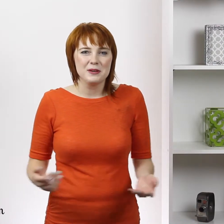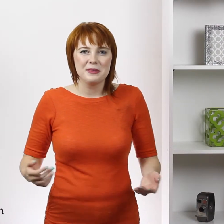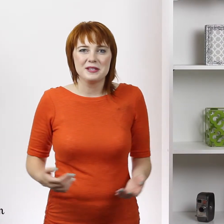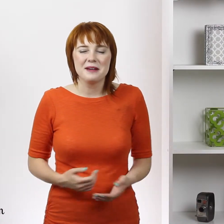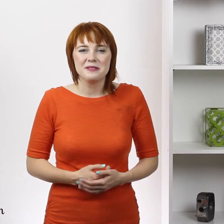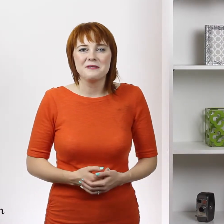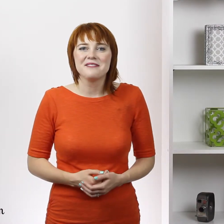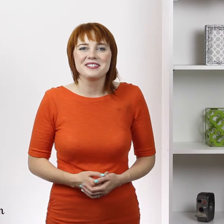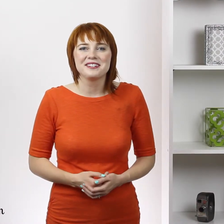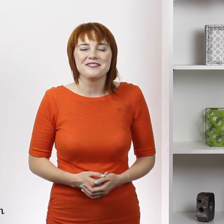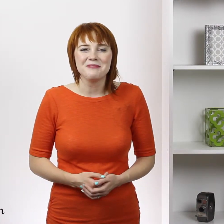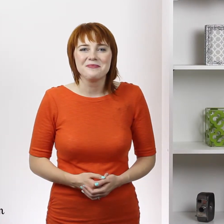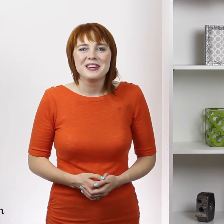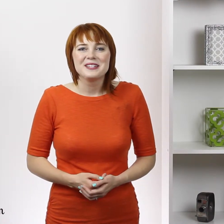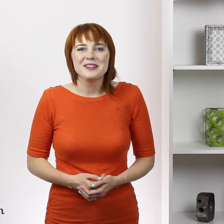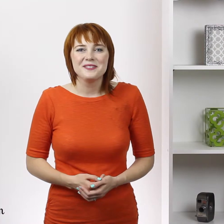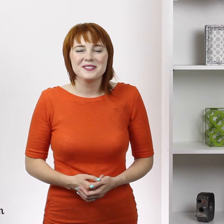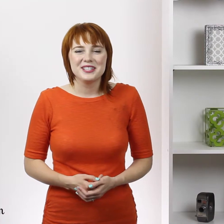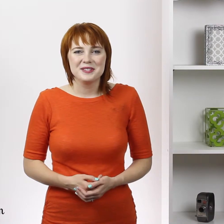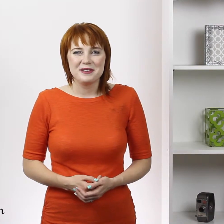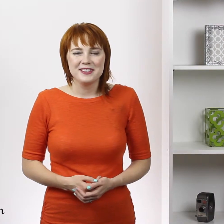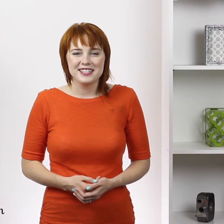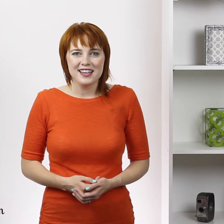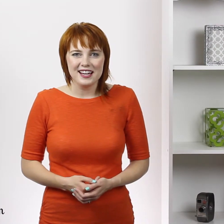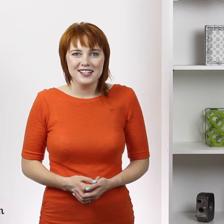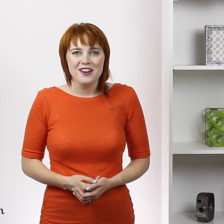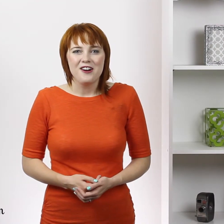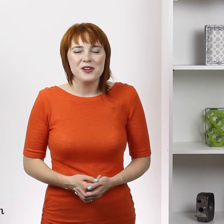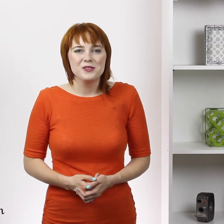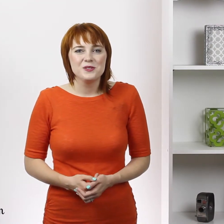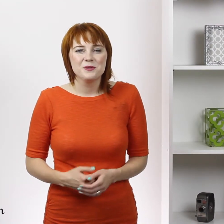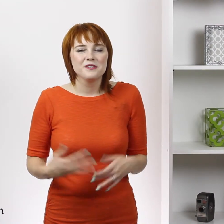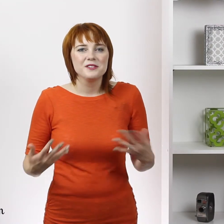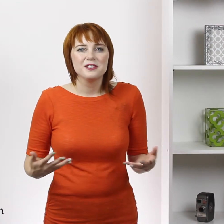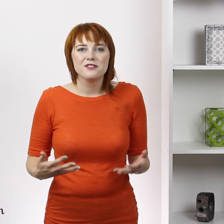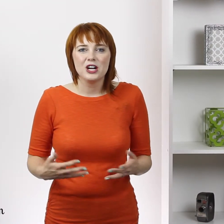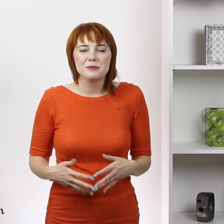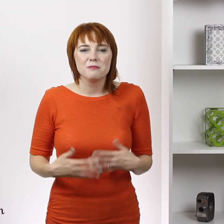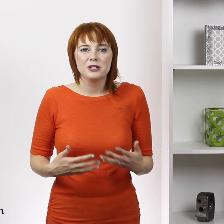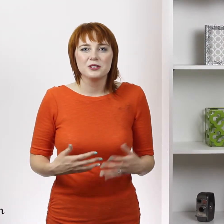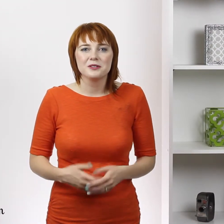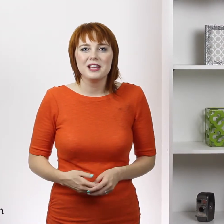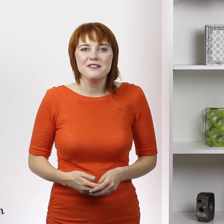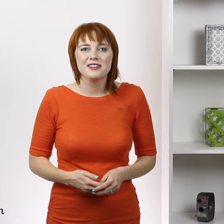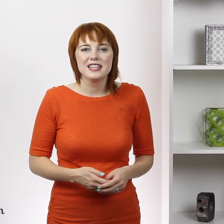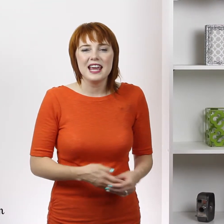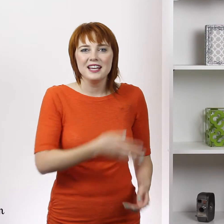tell you about the time that they went and visited a farm. So, to teach your baby to sign, all you have to do is whenever you see a farm in a book or in real life, you can say, hey